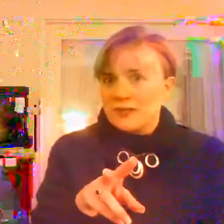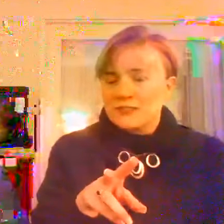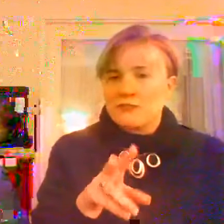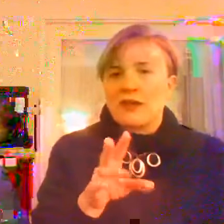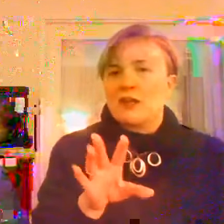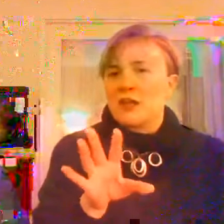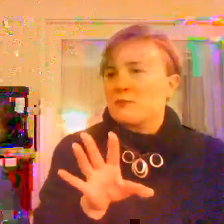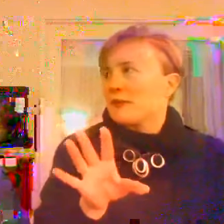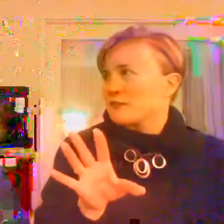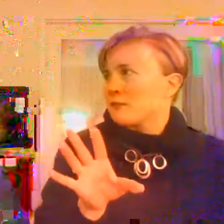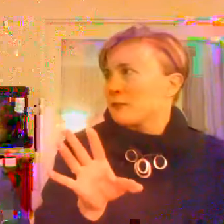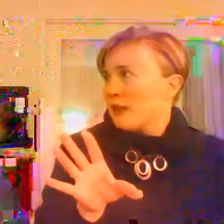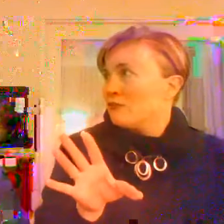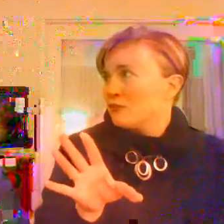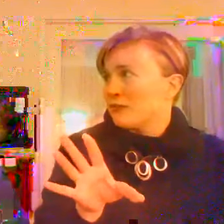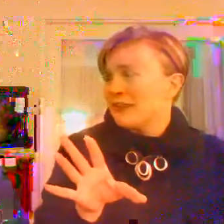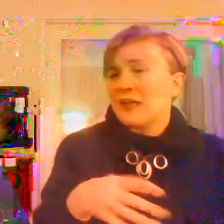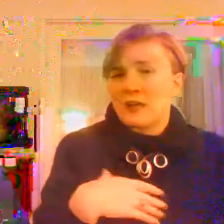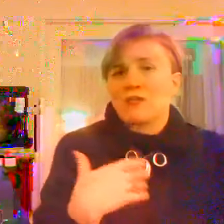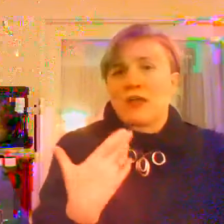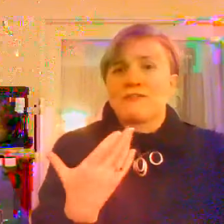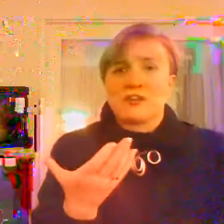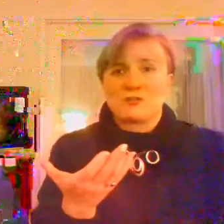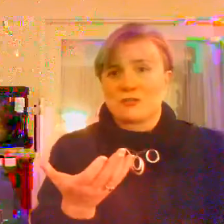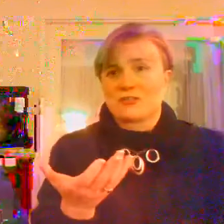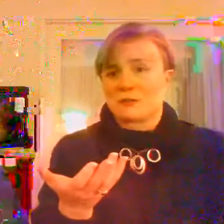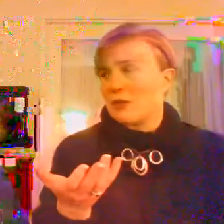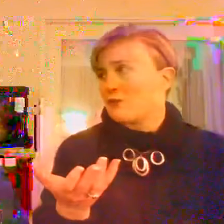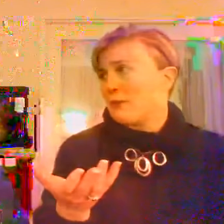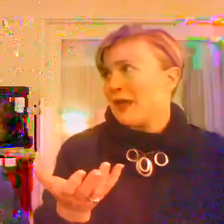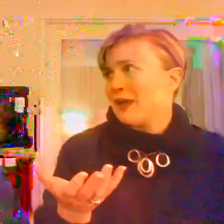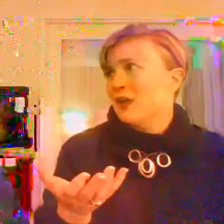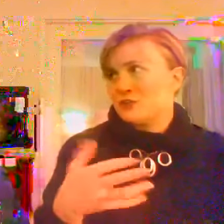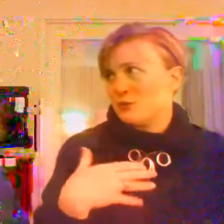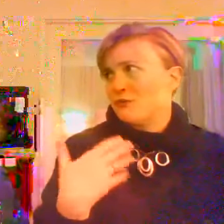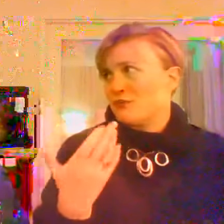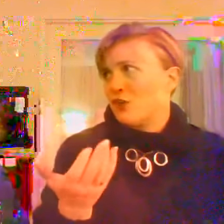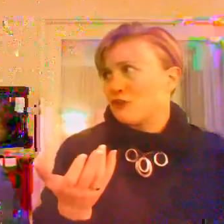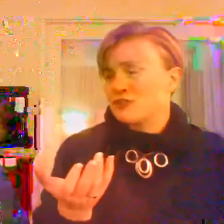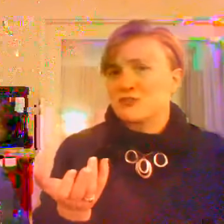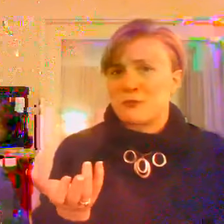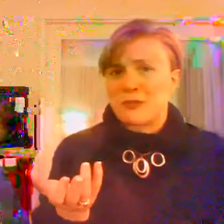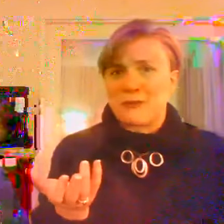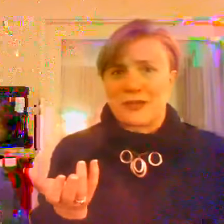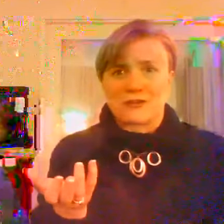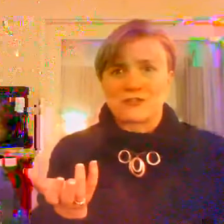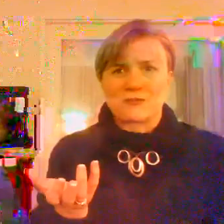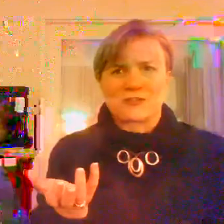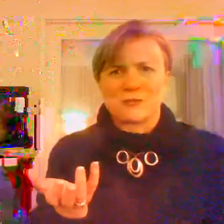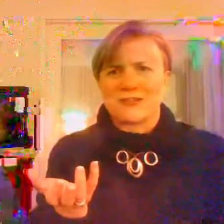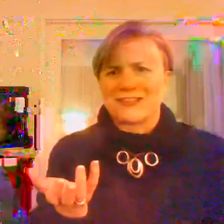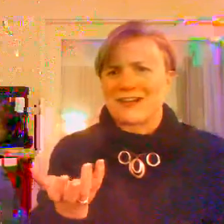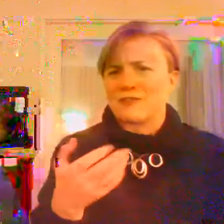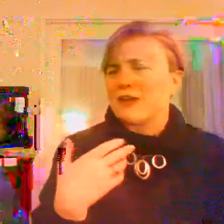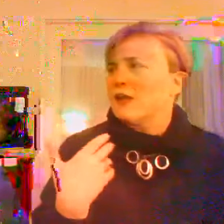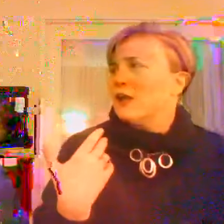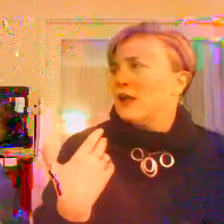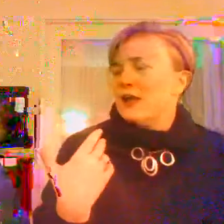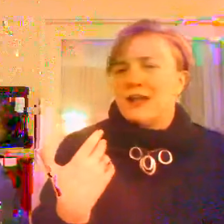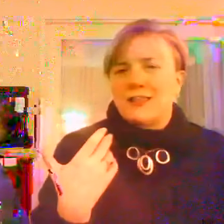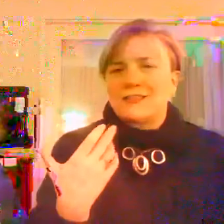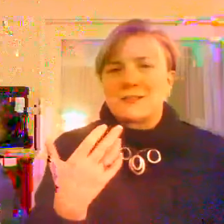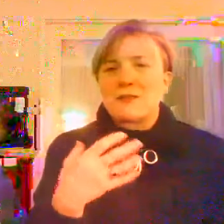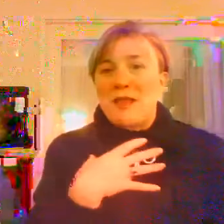commit to it. Right. And you had to pick something painful, right? Like, okay, if I don't do this, I'm going to have to pay $250 to the Trump campaign or something stupid like that. Right.